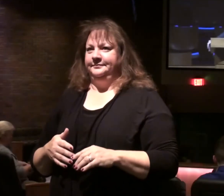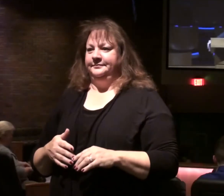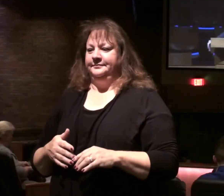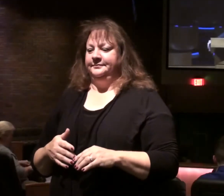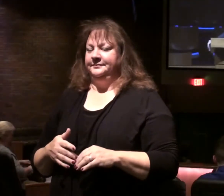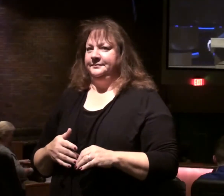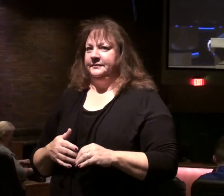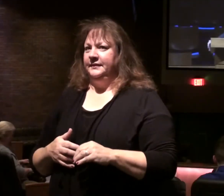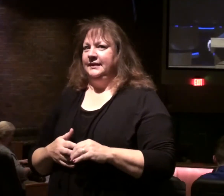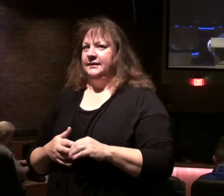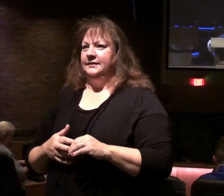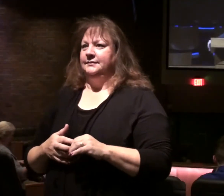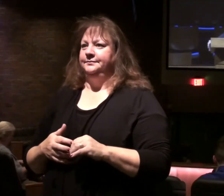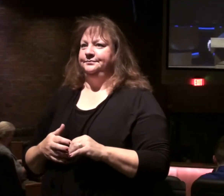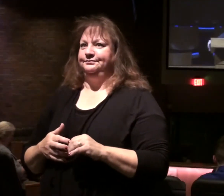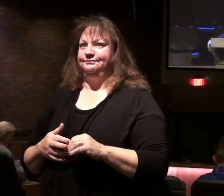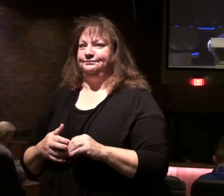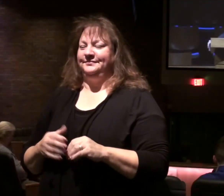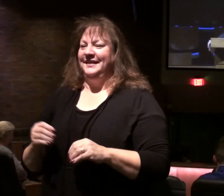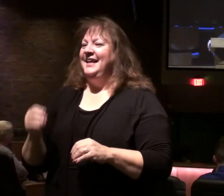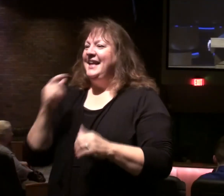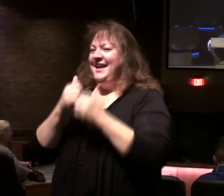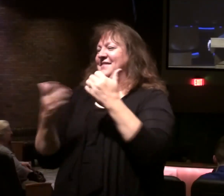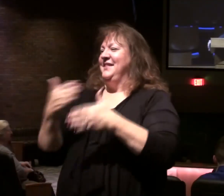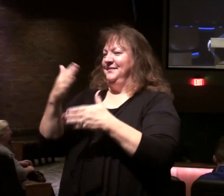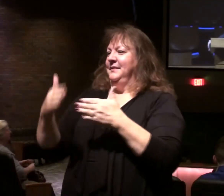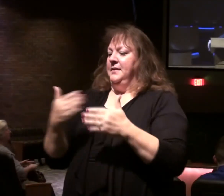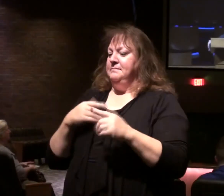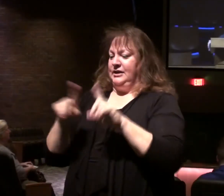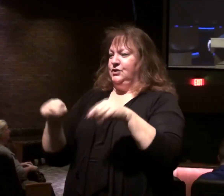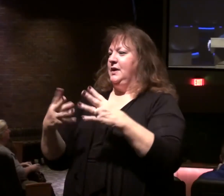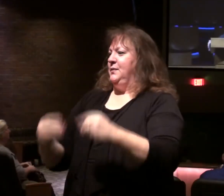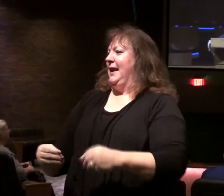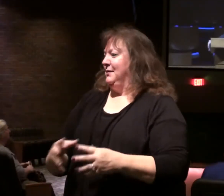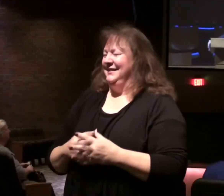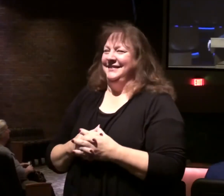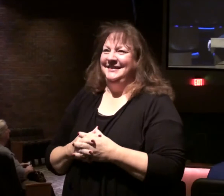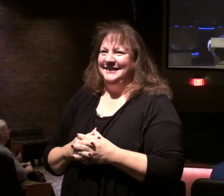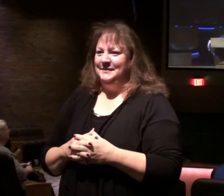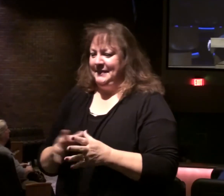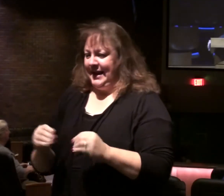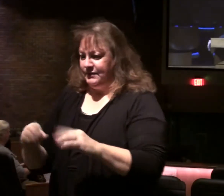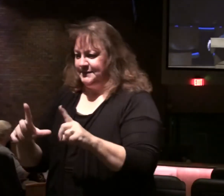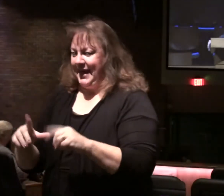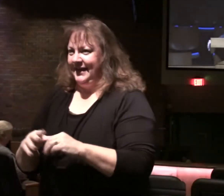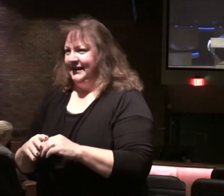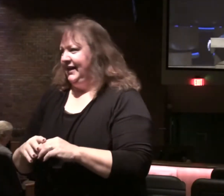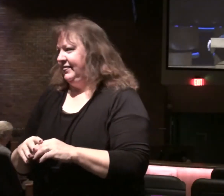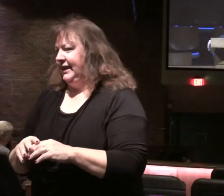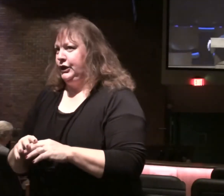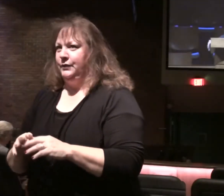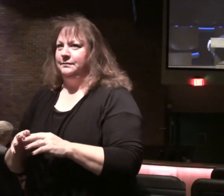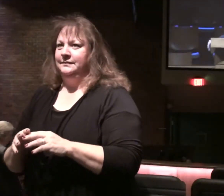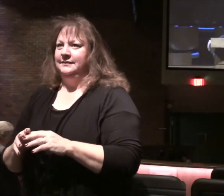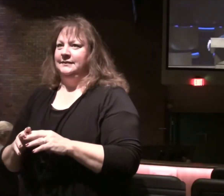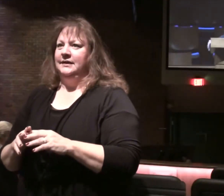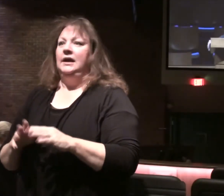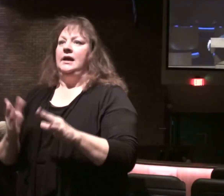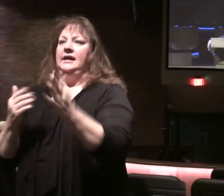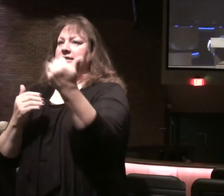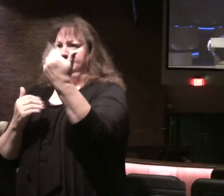ends, that it will all come to a point of conclusion in His glory,